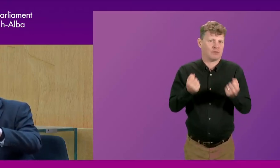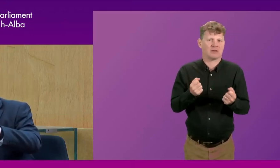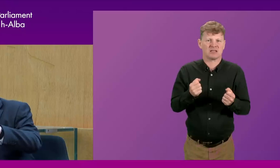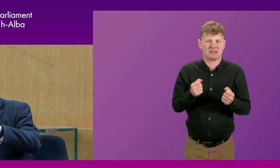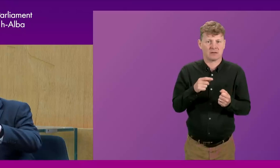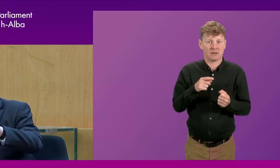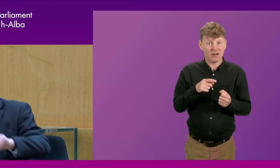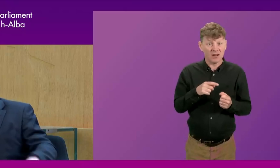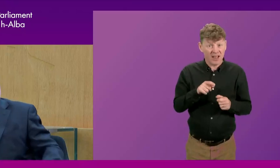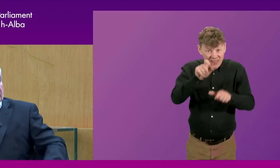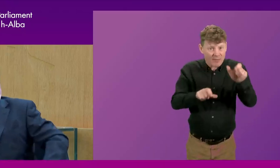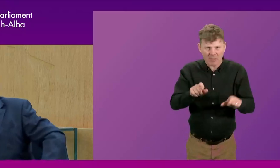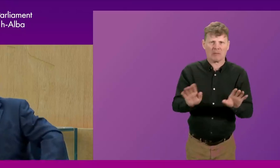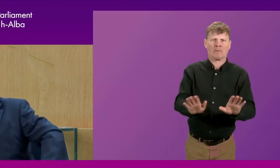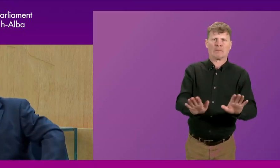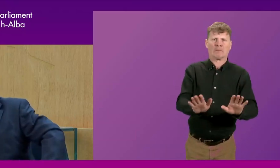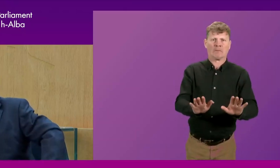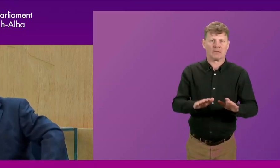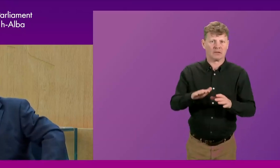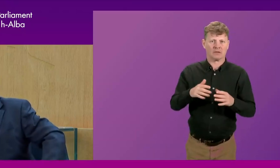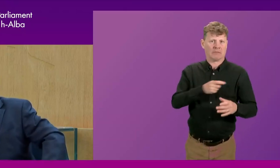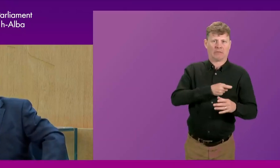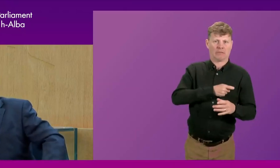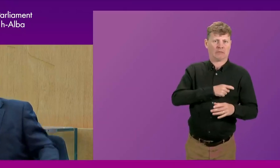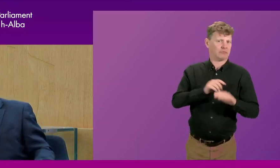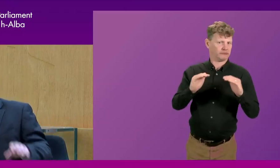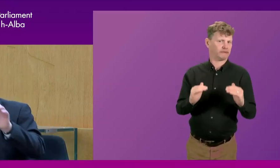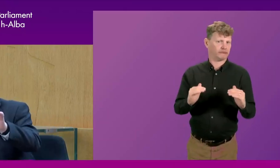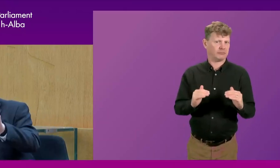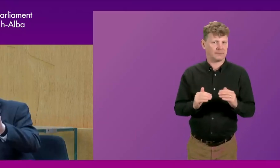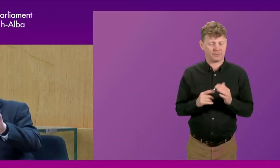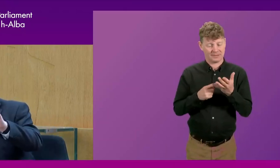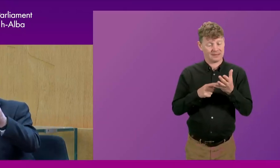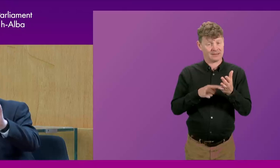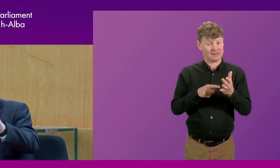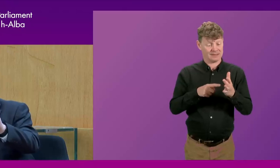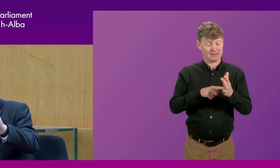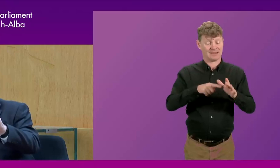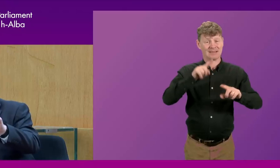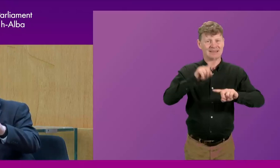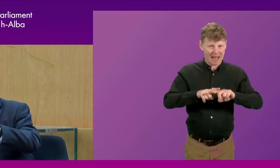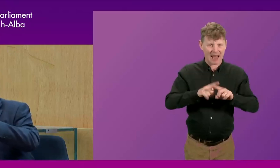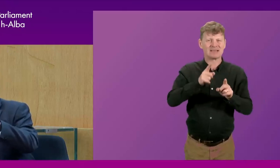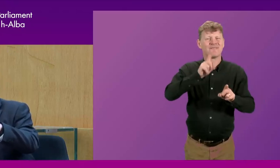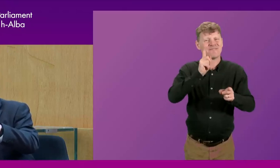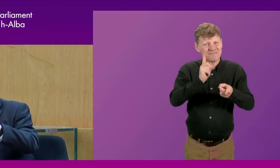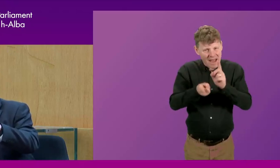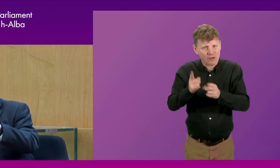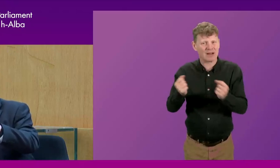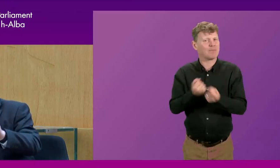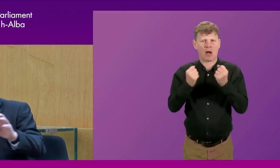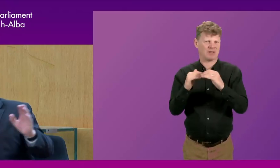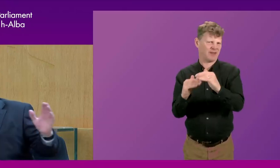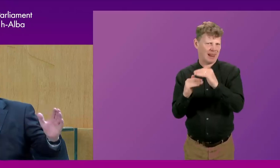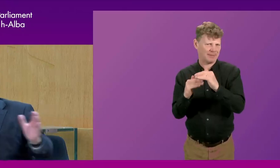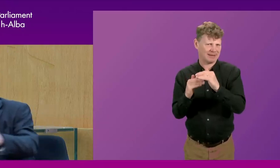a nervousness in the population of Scotland at that time about that. The tax powers, tax varying powers of the parliament were limited in the